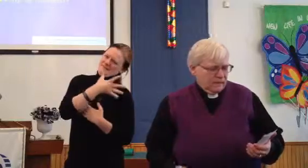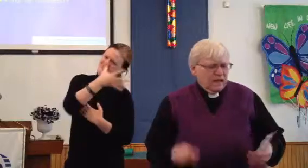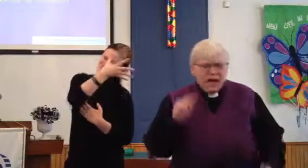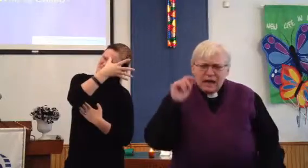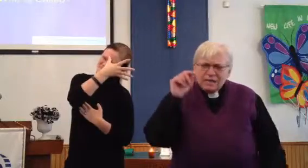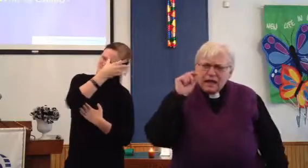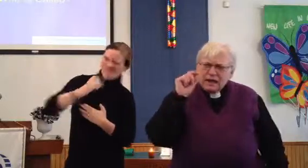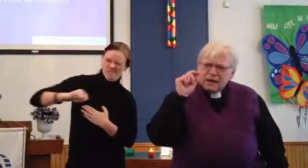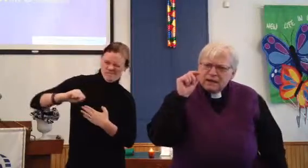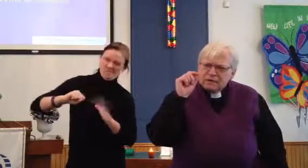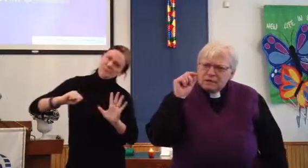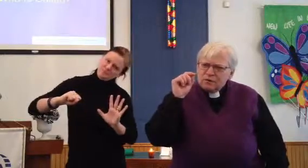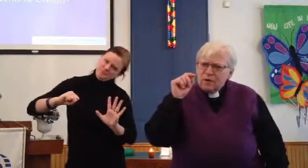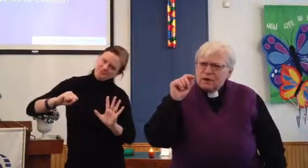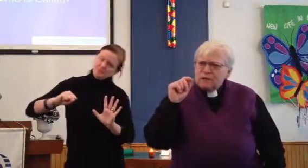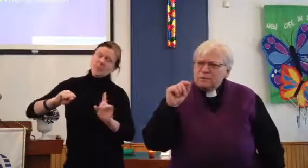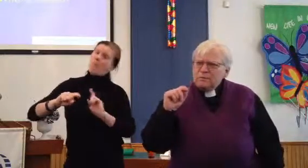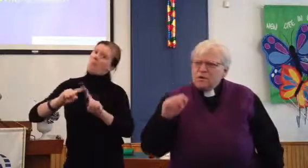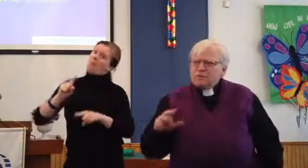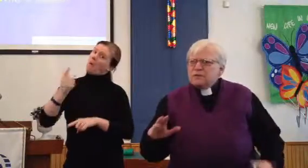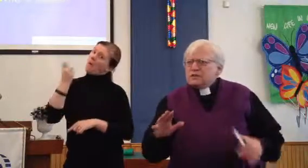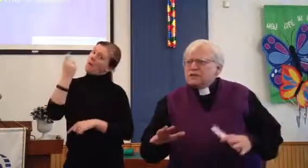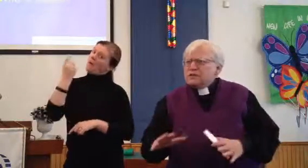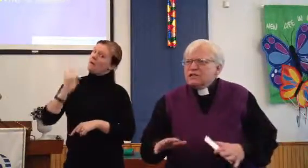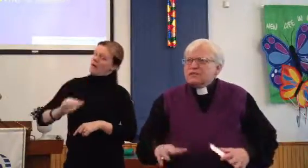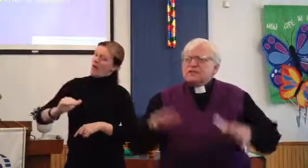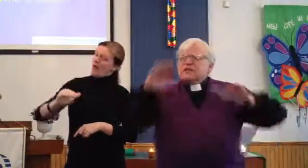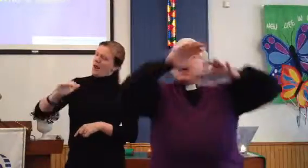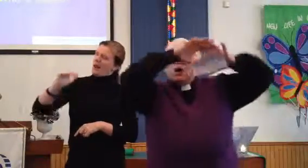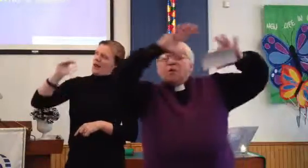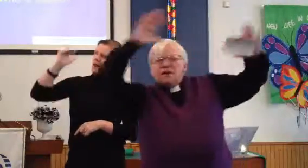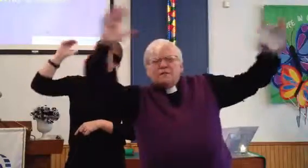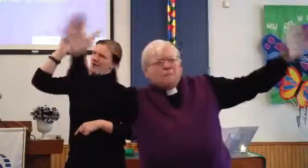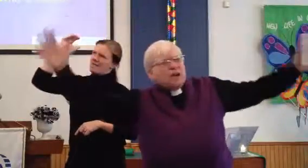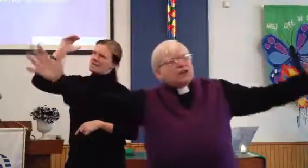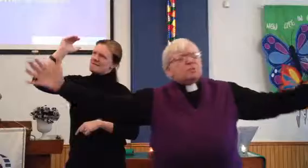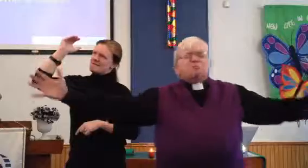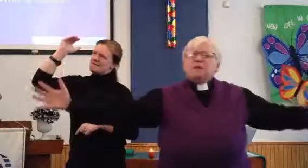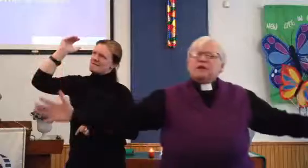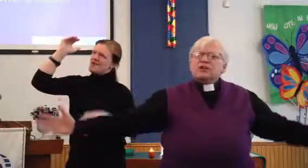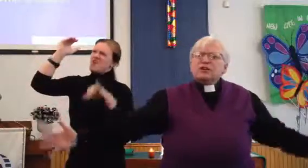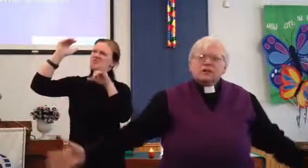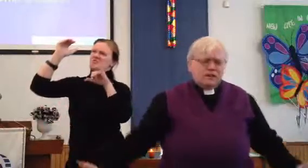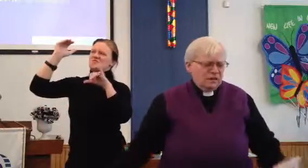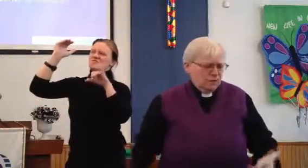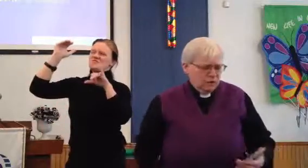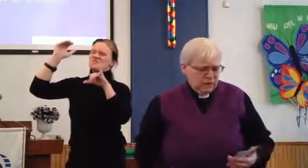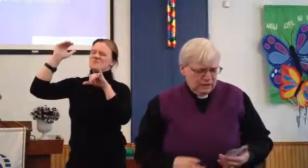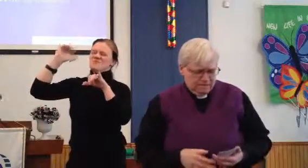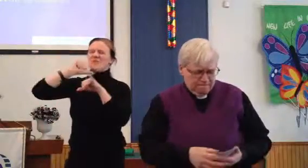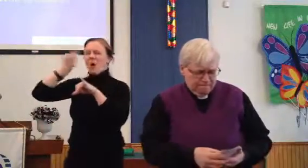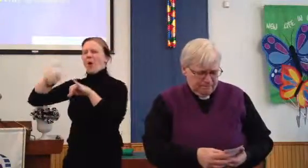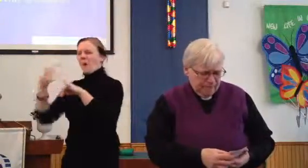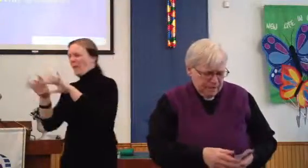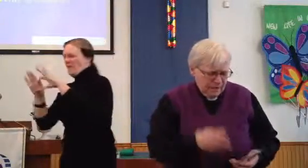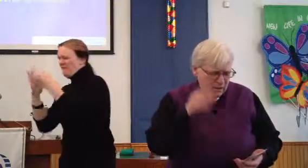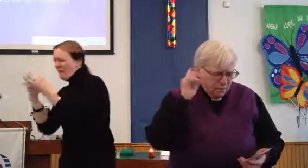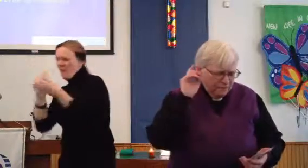And then, we grow a little bit more and we start to see ourselves as part of a much bigger community. We